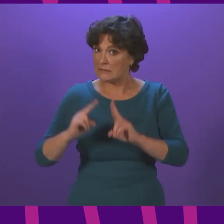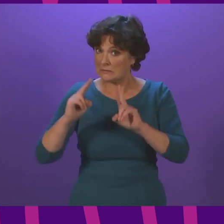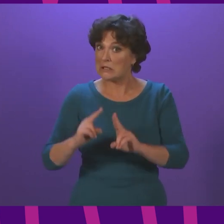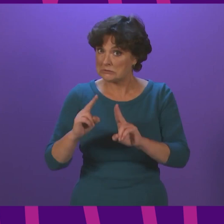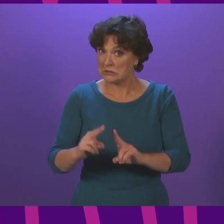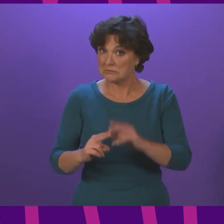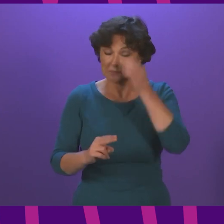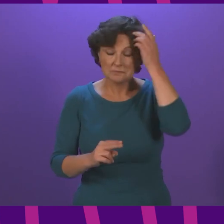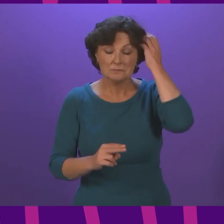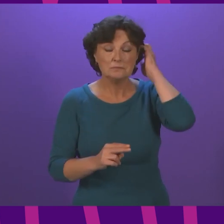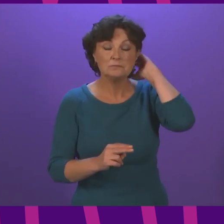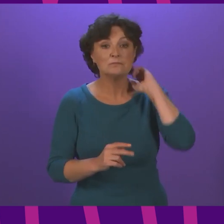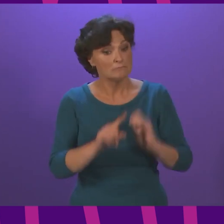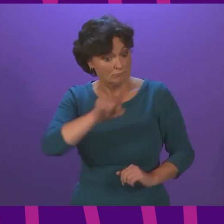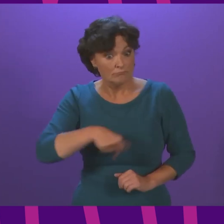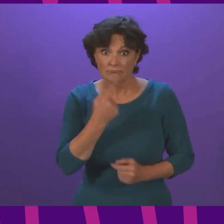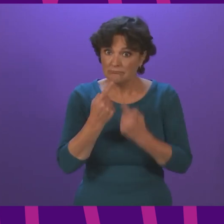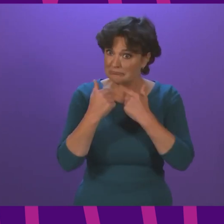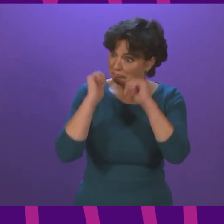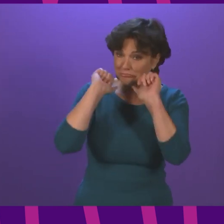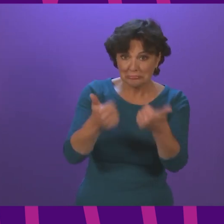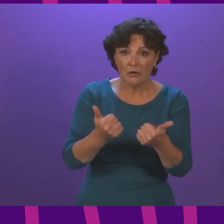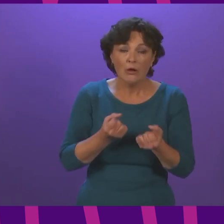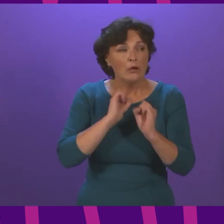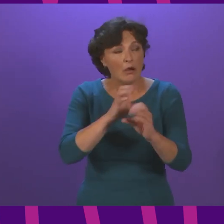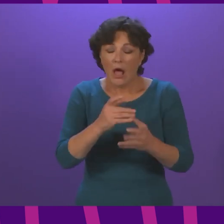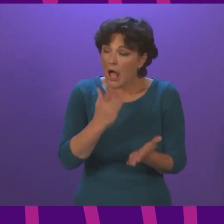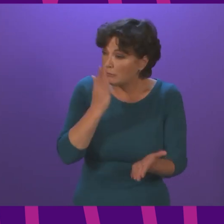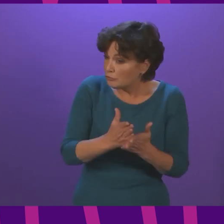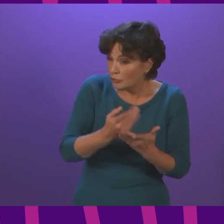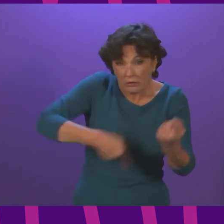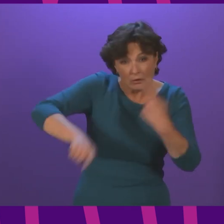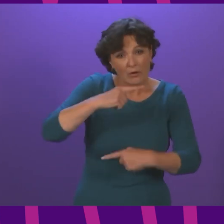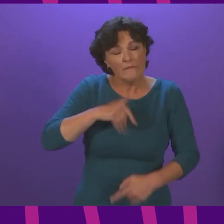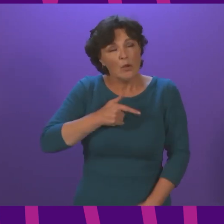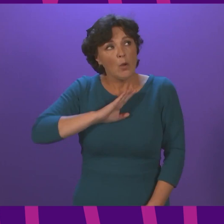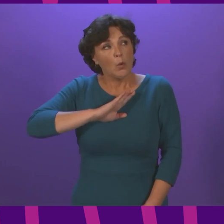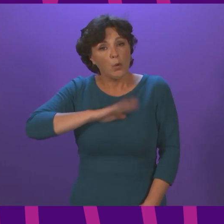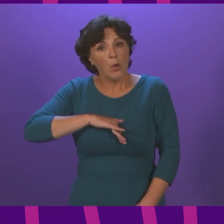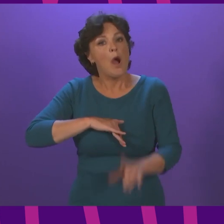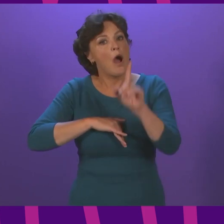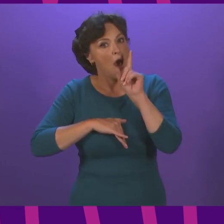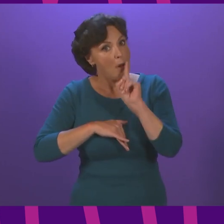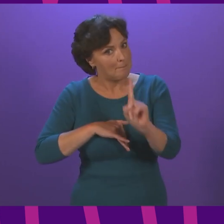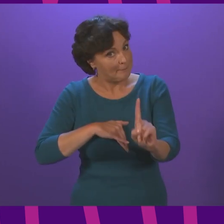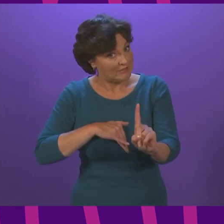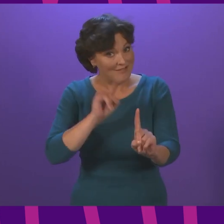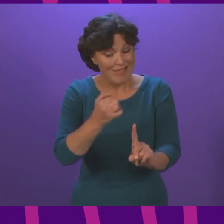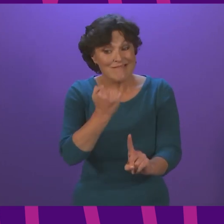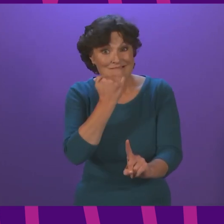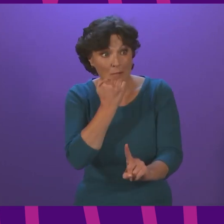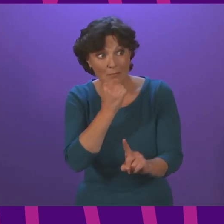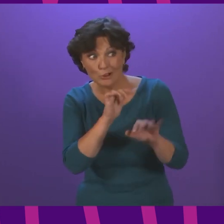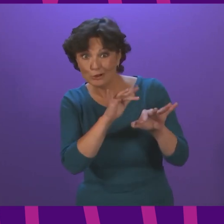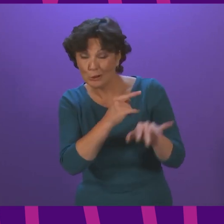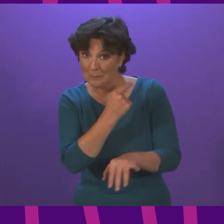this is positive, and it is a source of great relief, I am sure, to all of us. That said, the number of people in hospital with